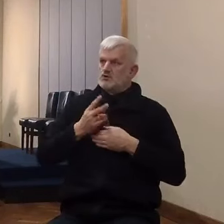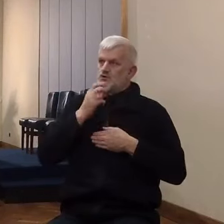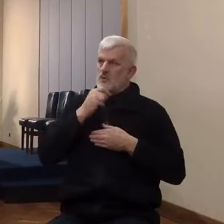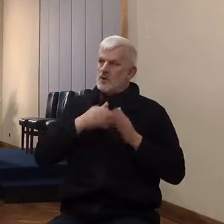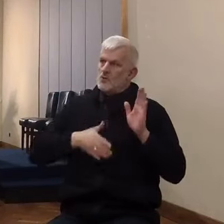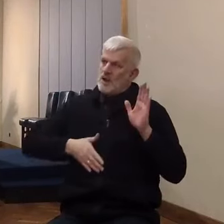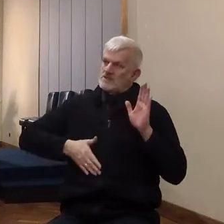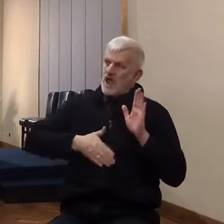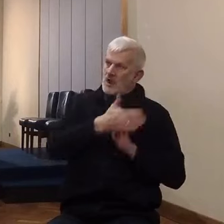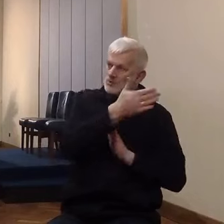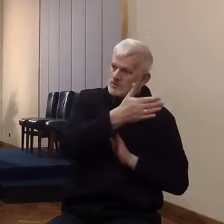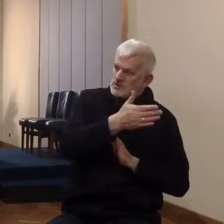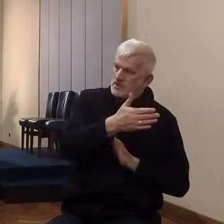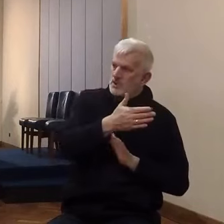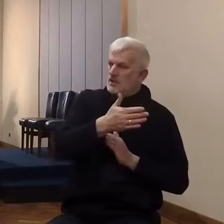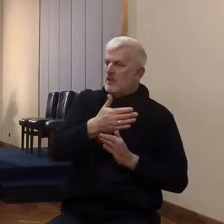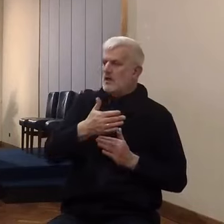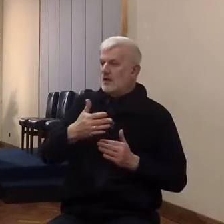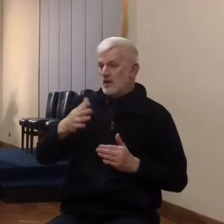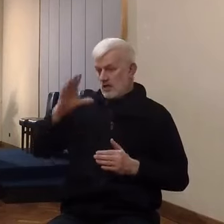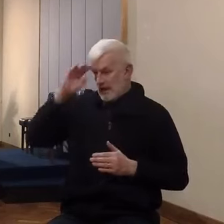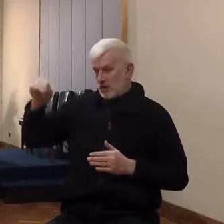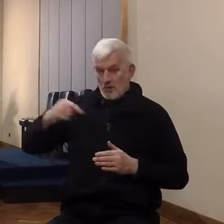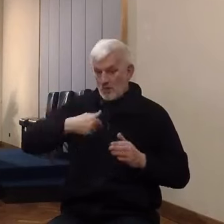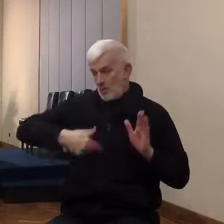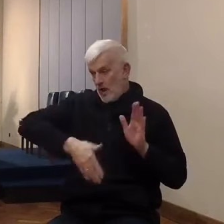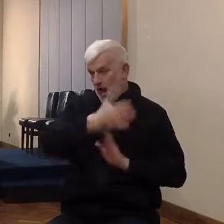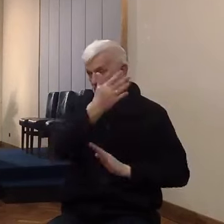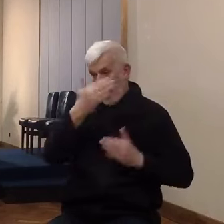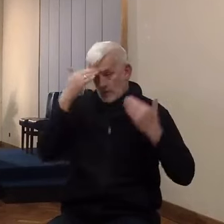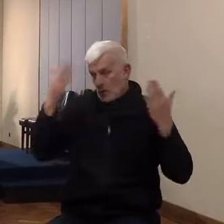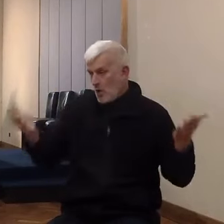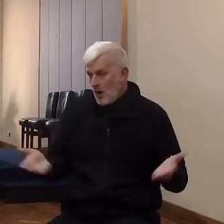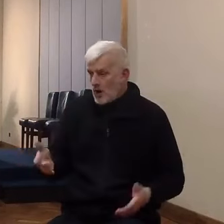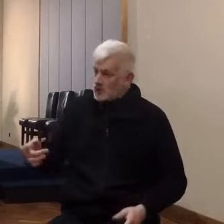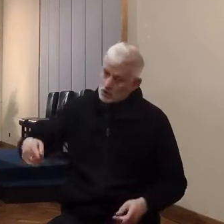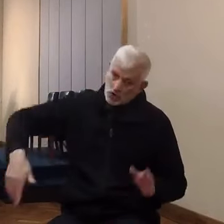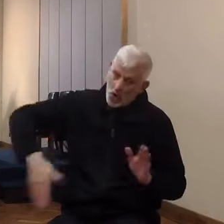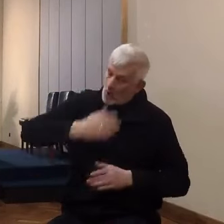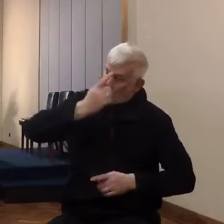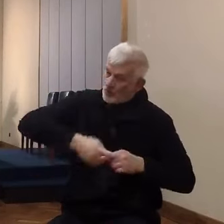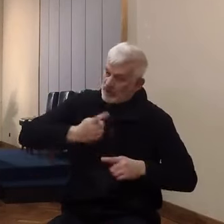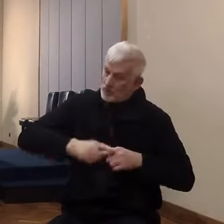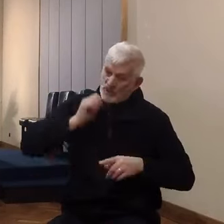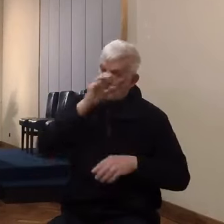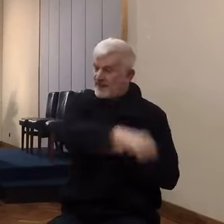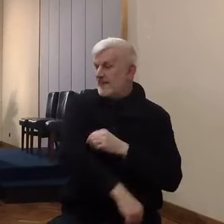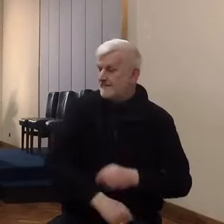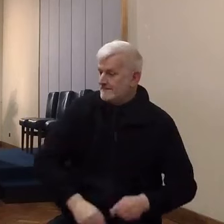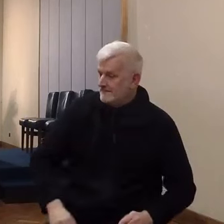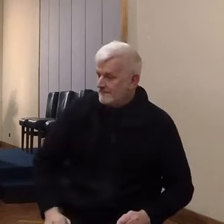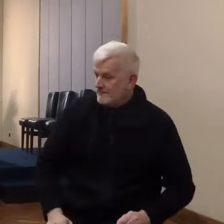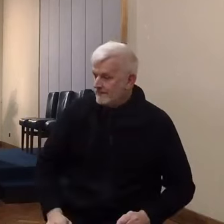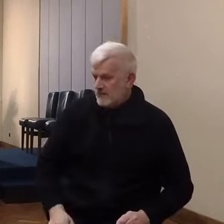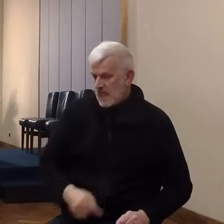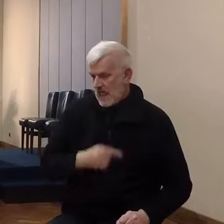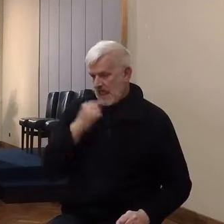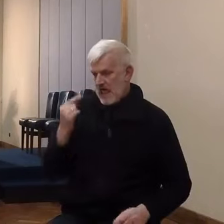went or what not. Pishore after them quickly, for you shall overtake them. And then the